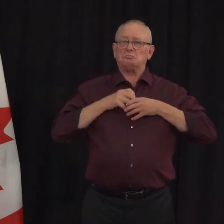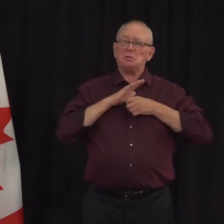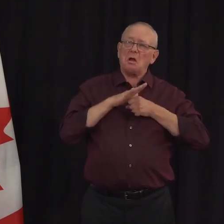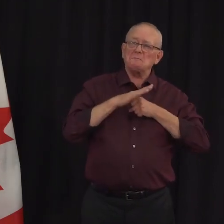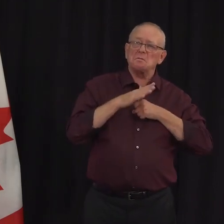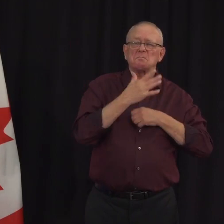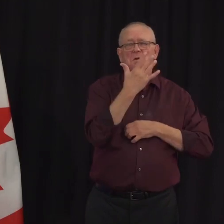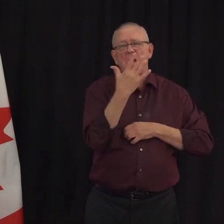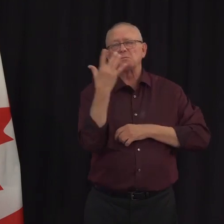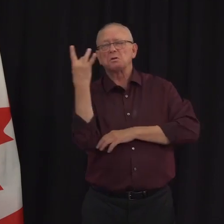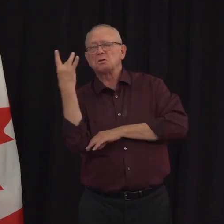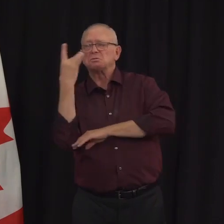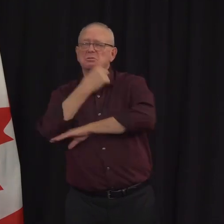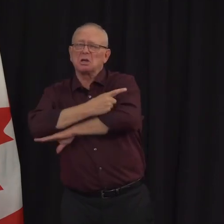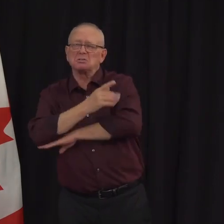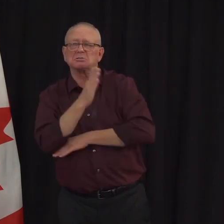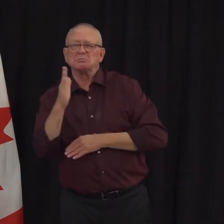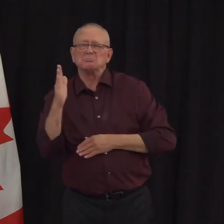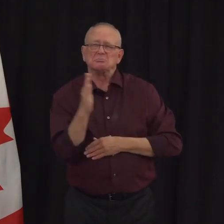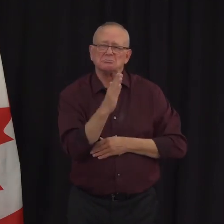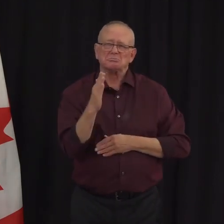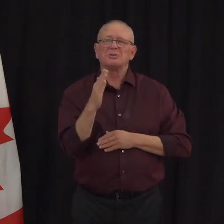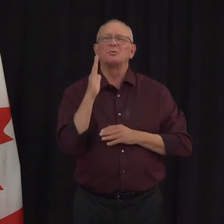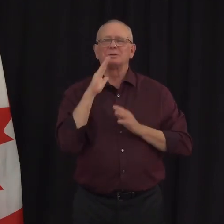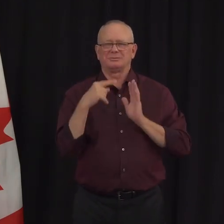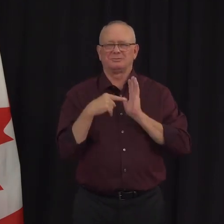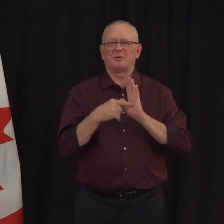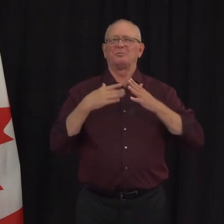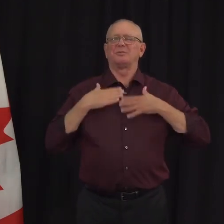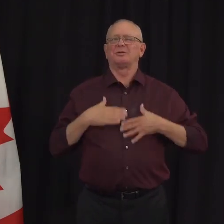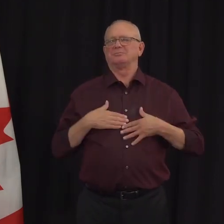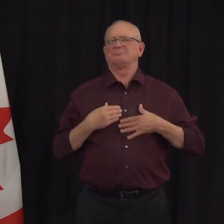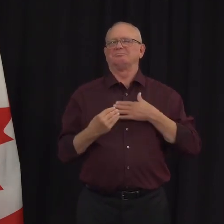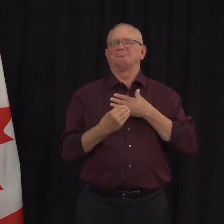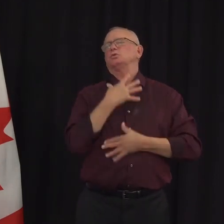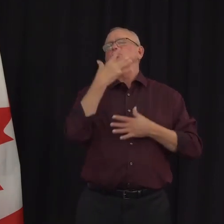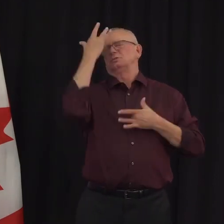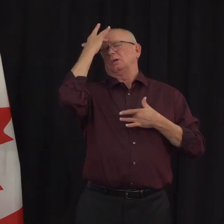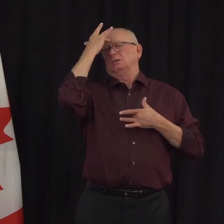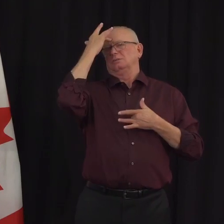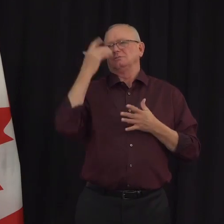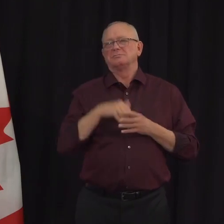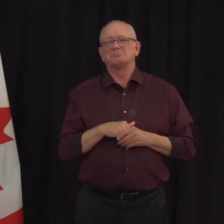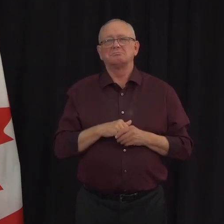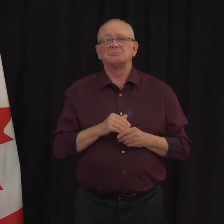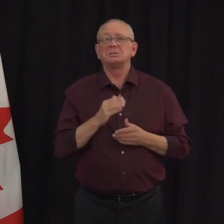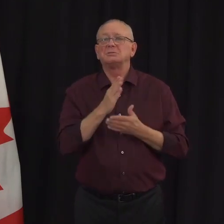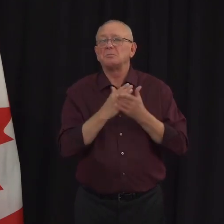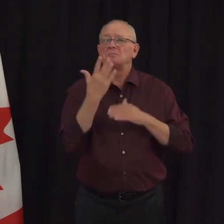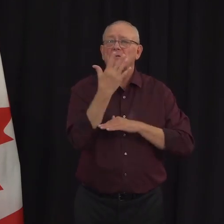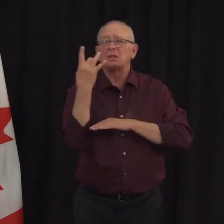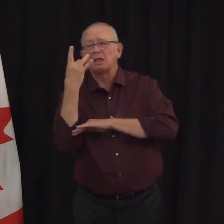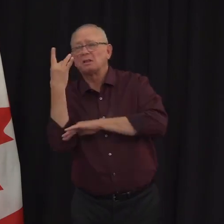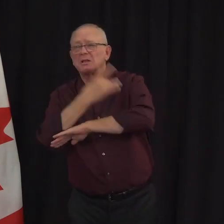virus copies are made for symptoms to show. Sometimes it happens sooner, or it can take up